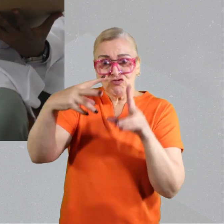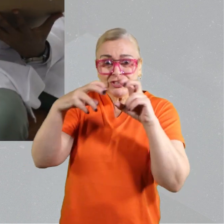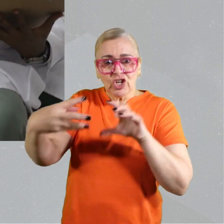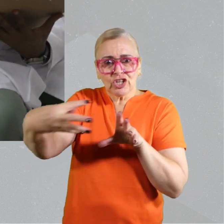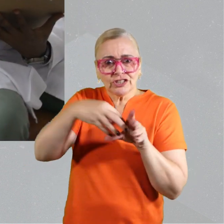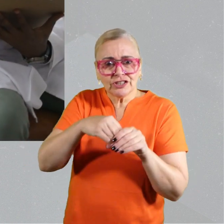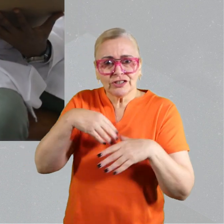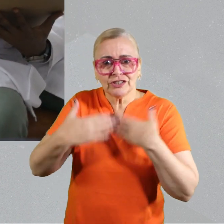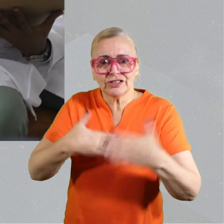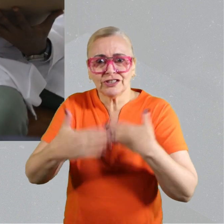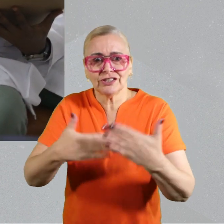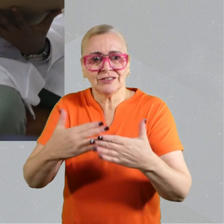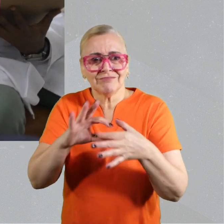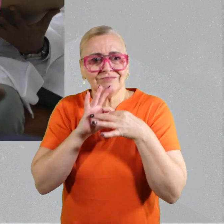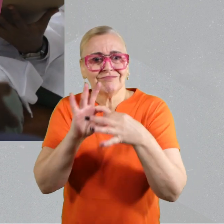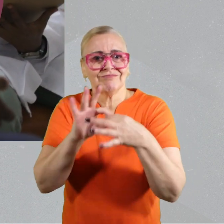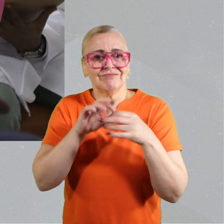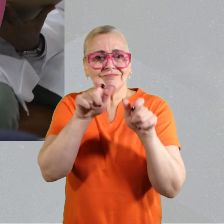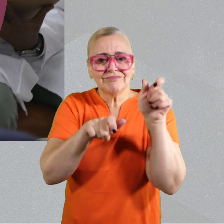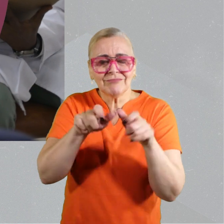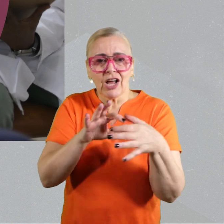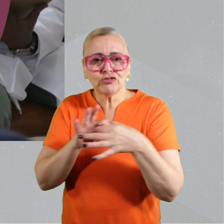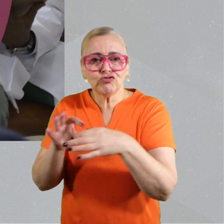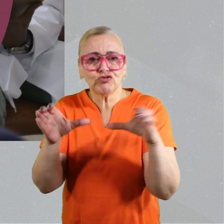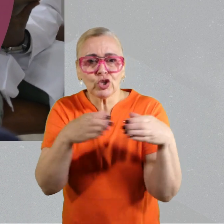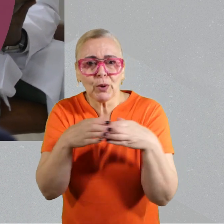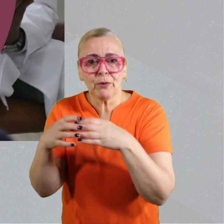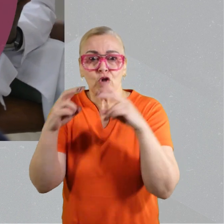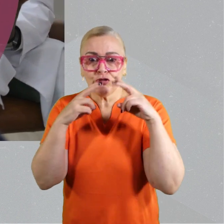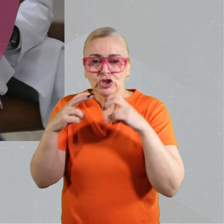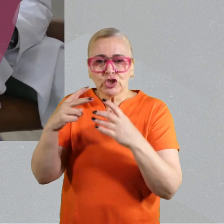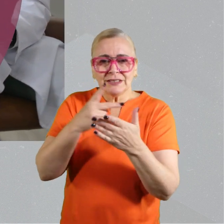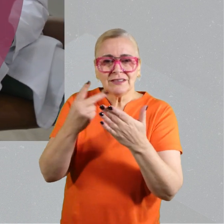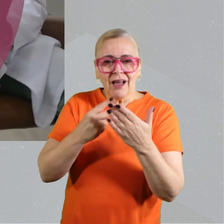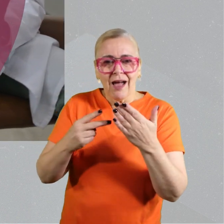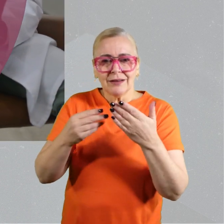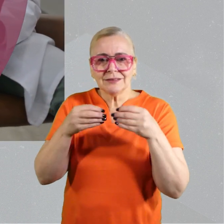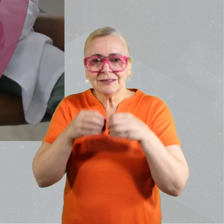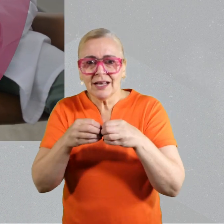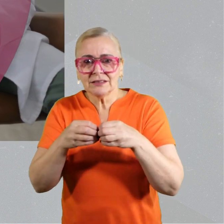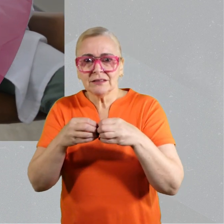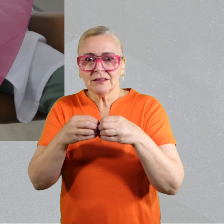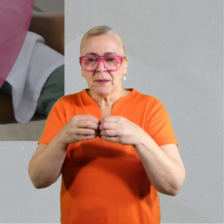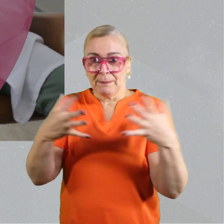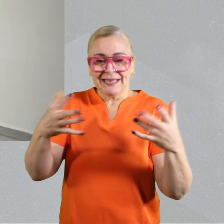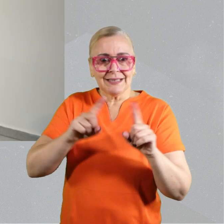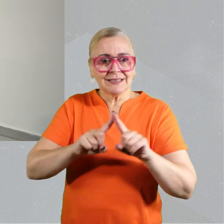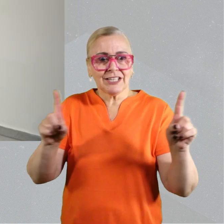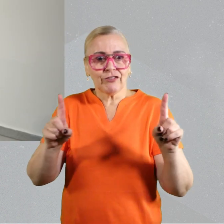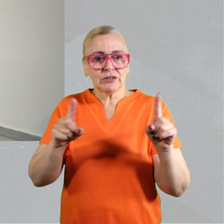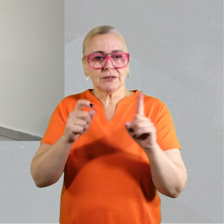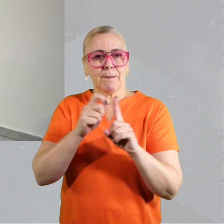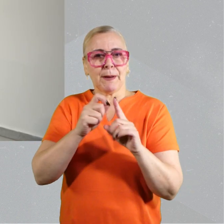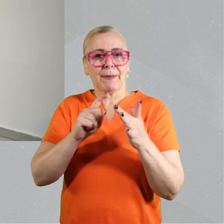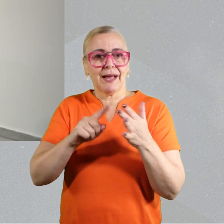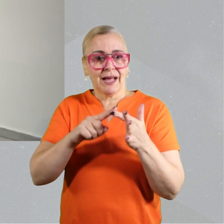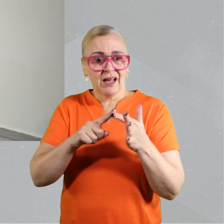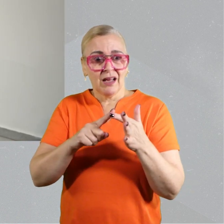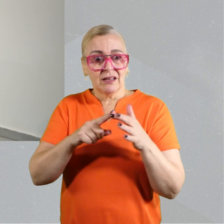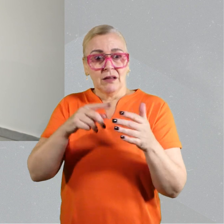Involving patients in the research process both creates a more engaged participant group and helps researchers to design studies that